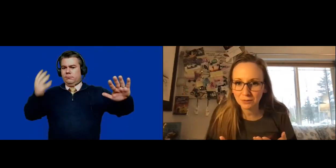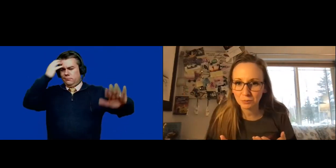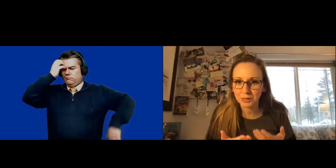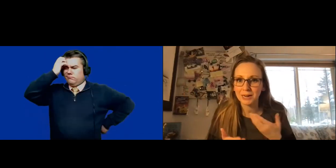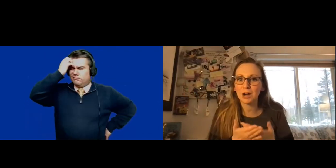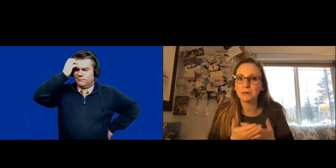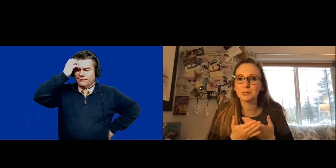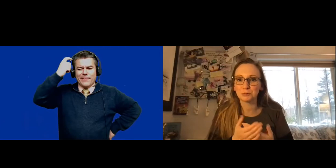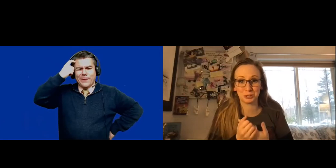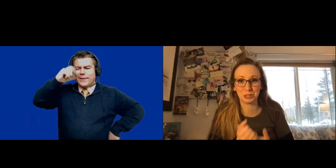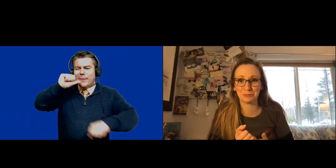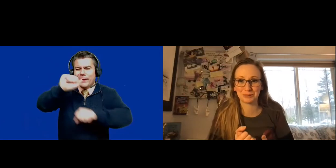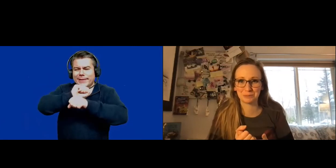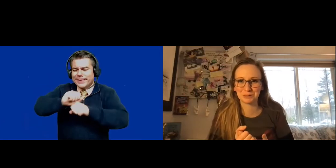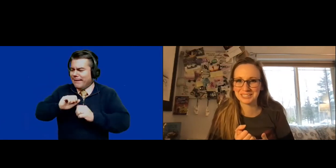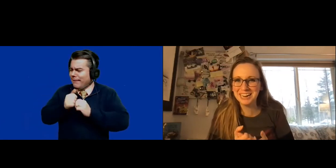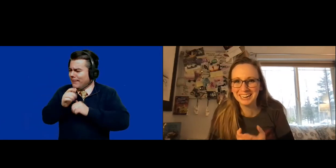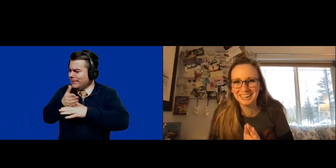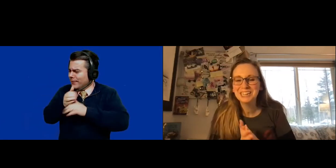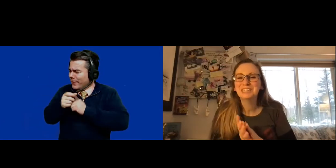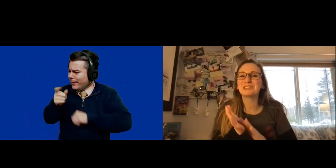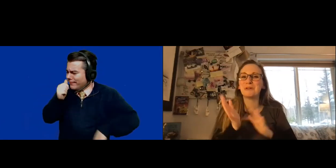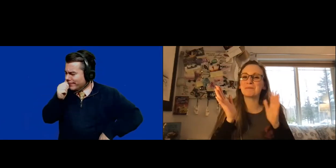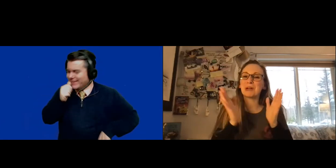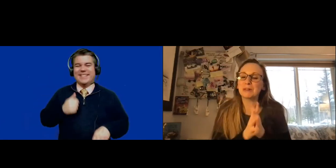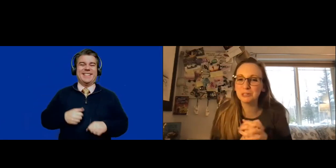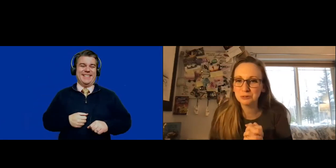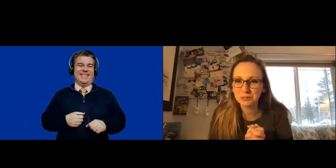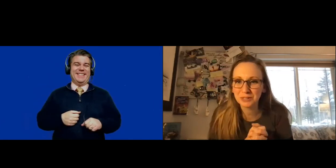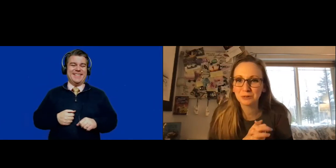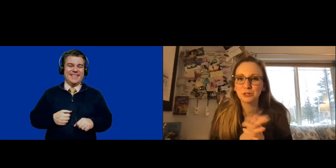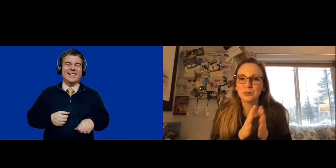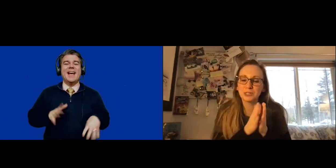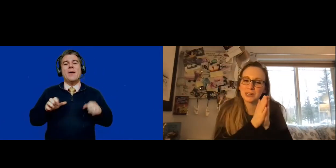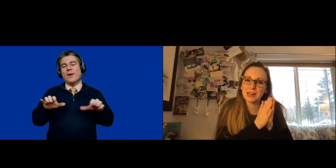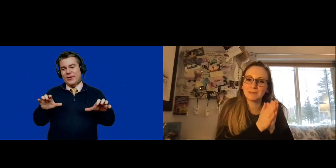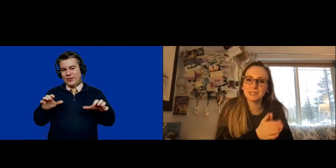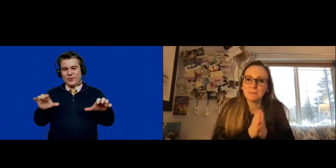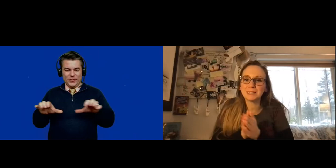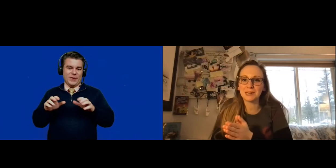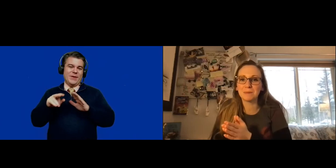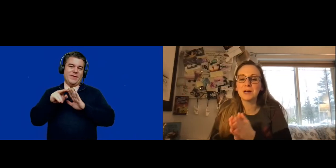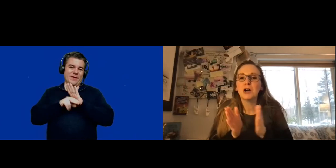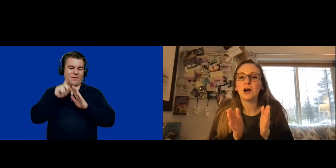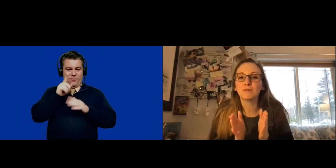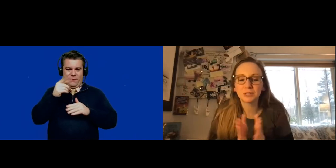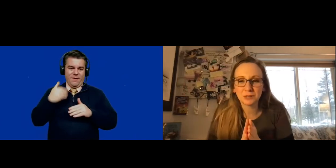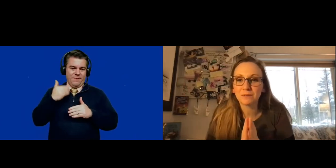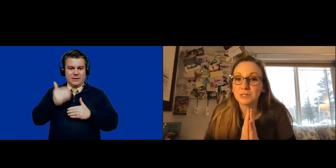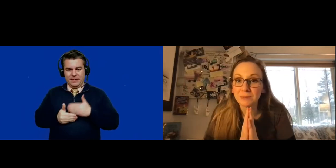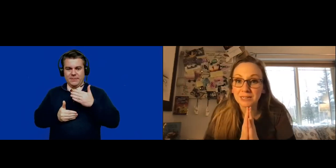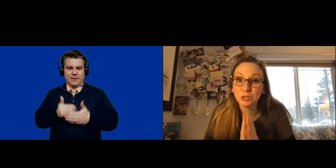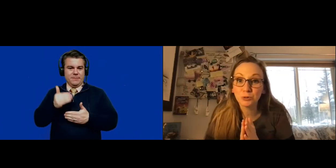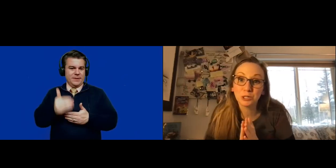brain's not even working. How am I supposed to share with this person? So I wanted to do this video so you guys could kind of have step-by-step of